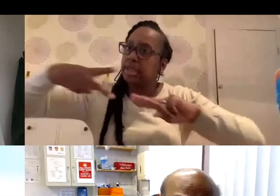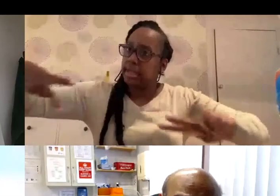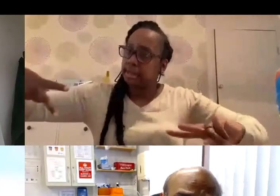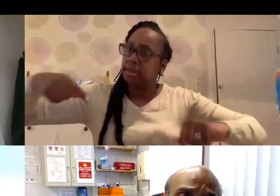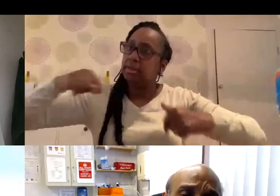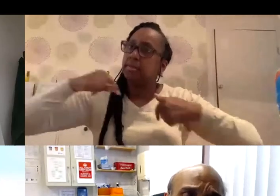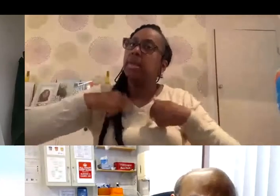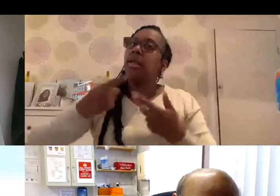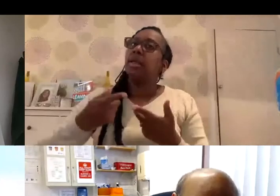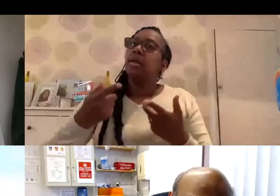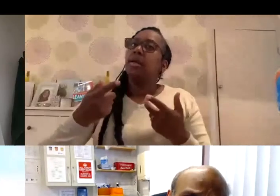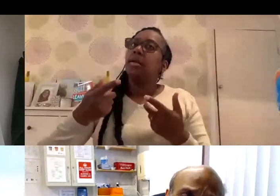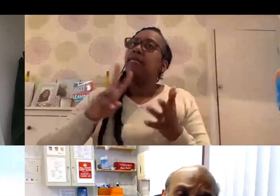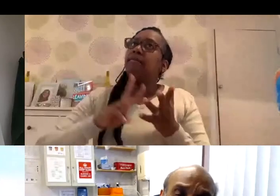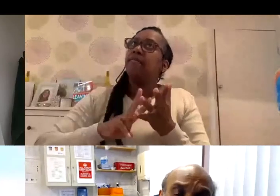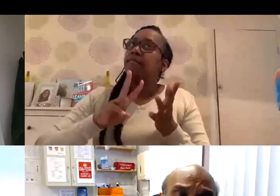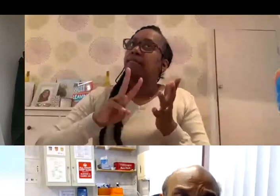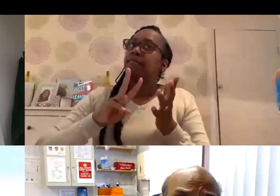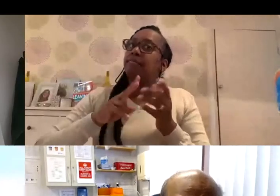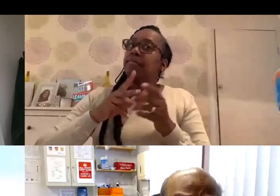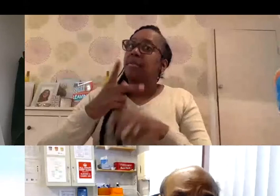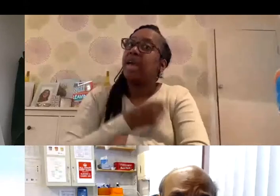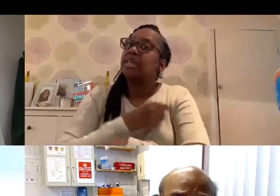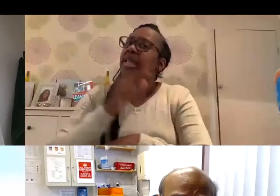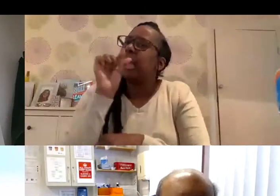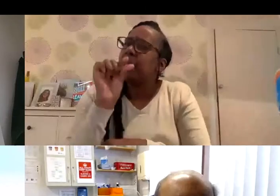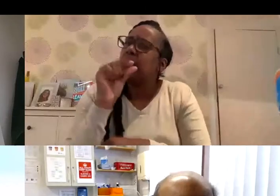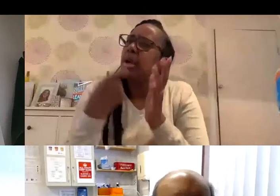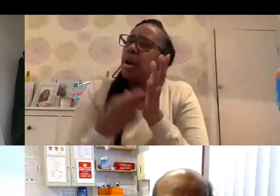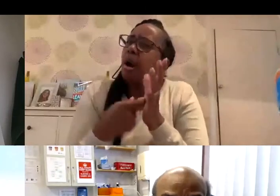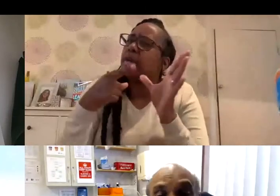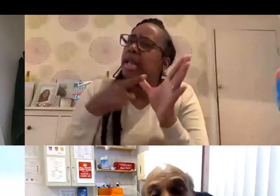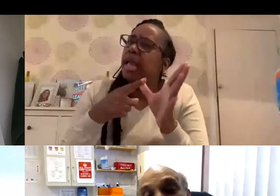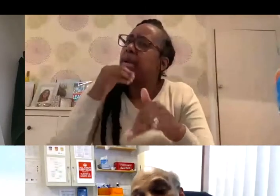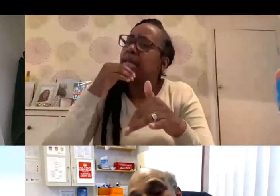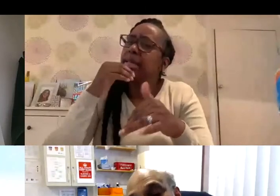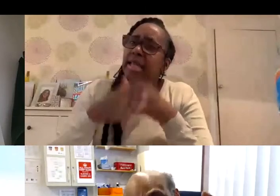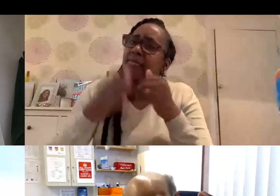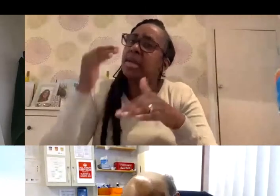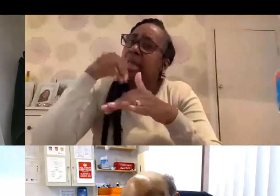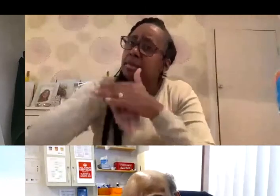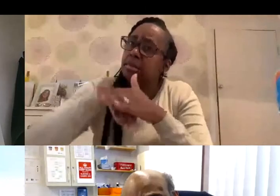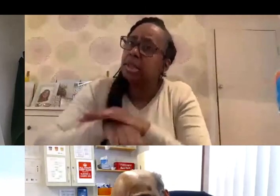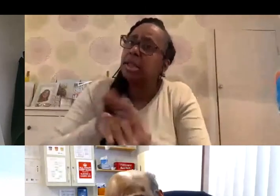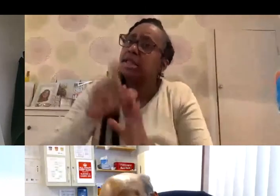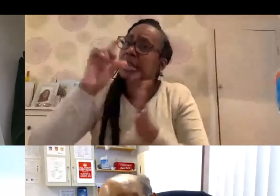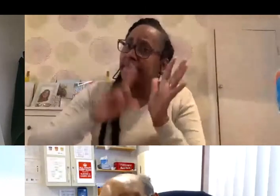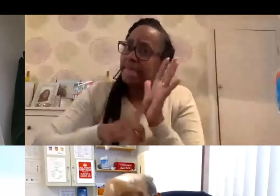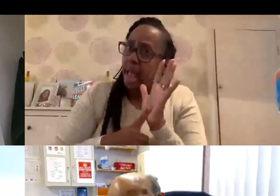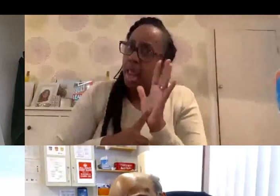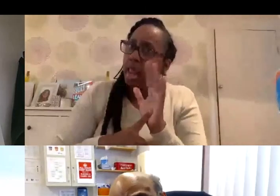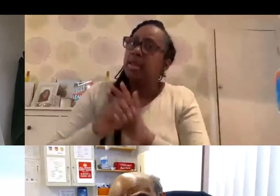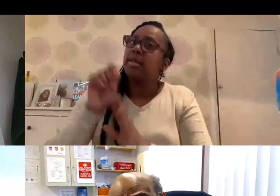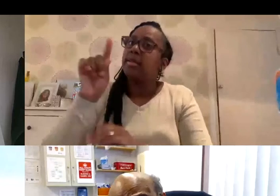vaccine has got a little bit of RNA in it, but RNA never enters the cell. In the cell, there's something called